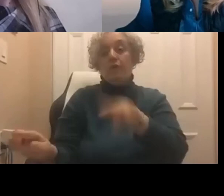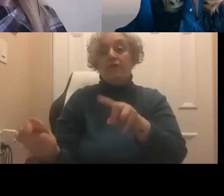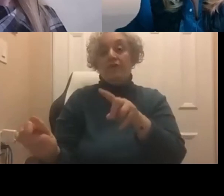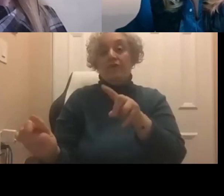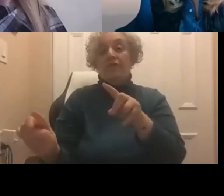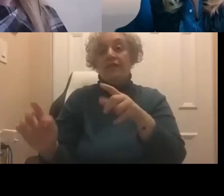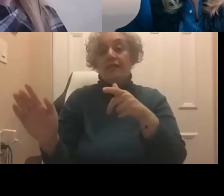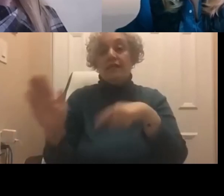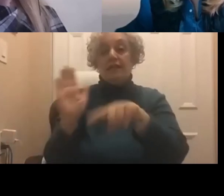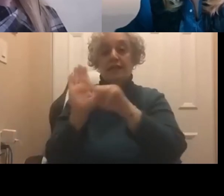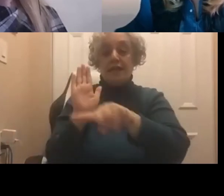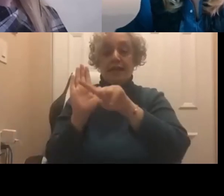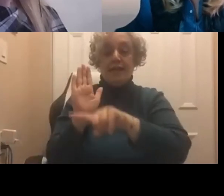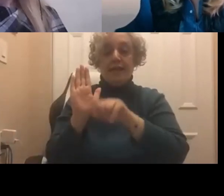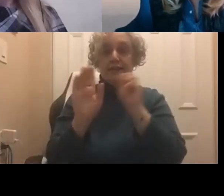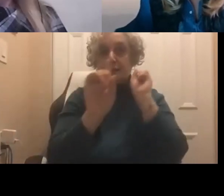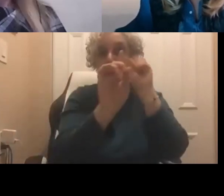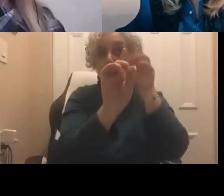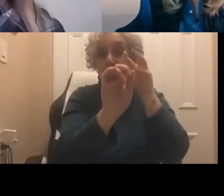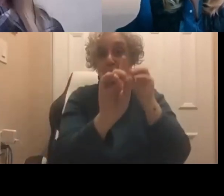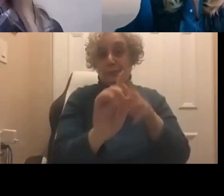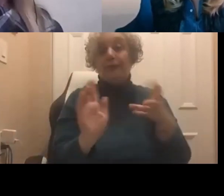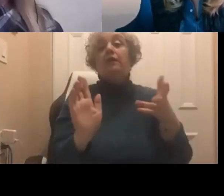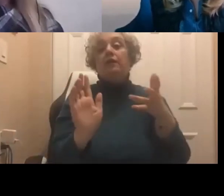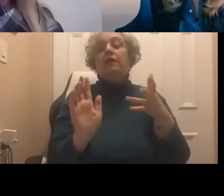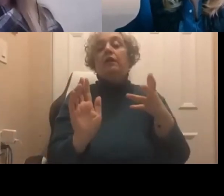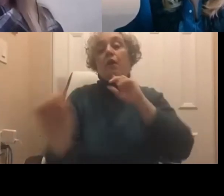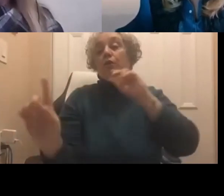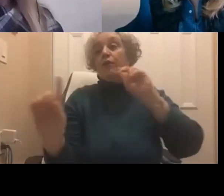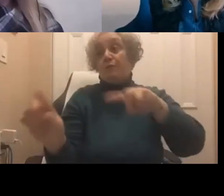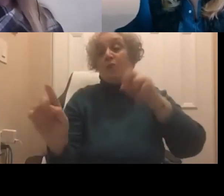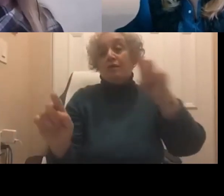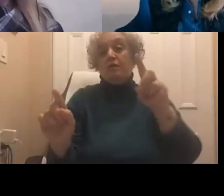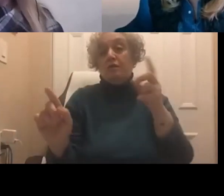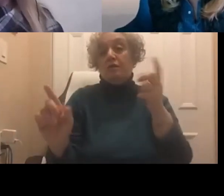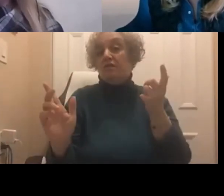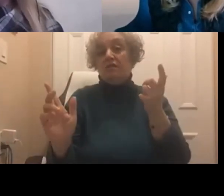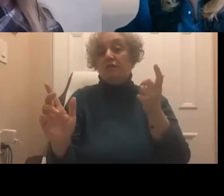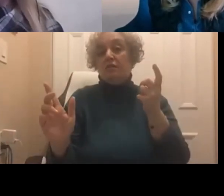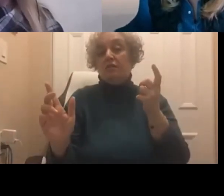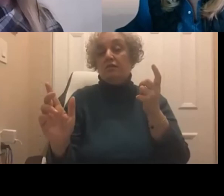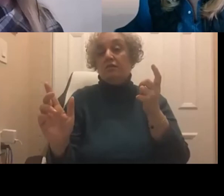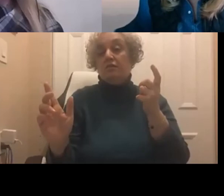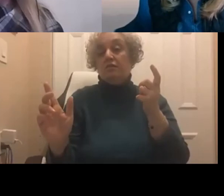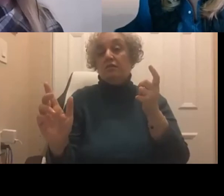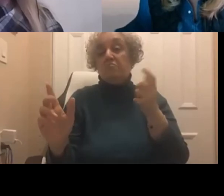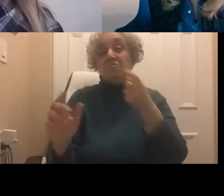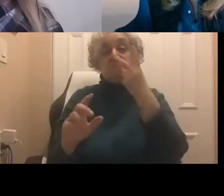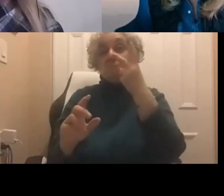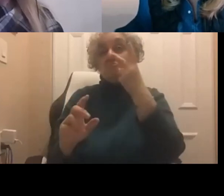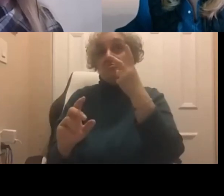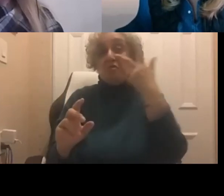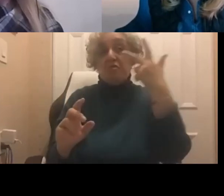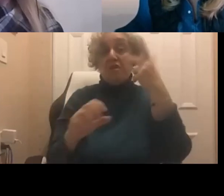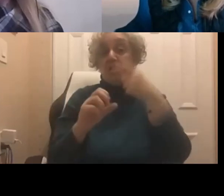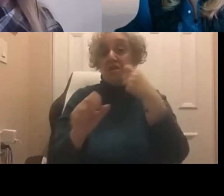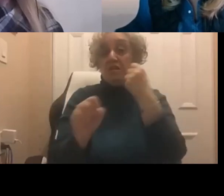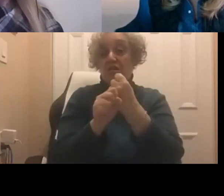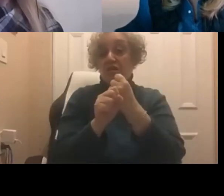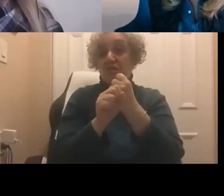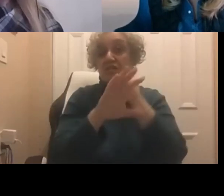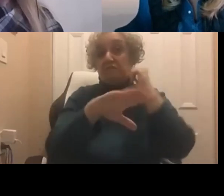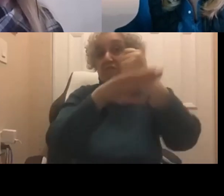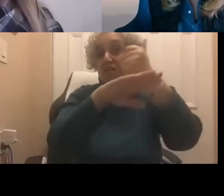stimulus, they they will spend two or three years putting things in place